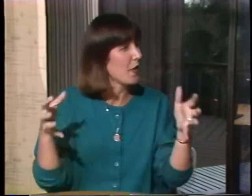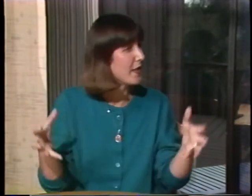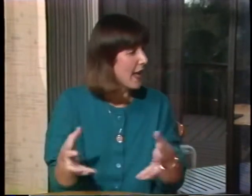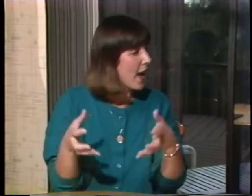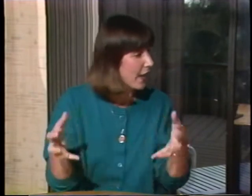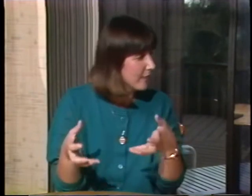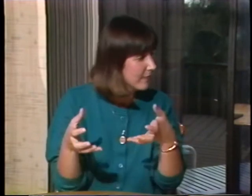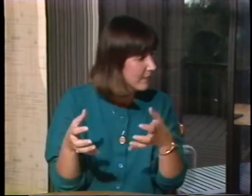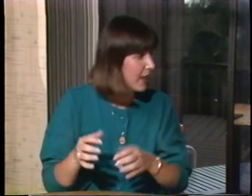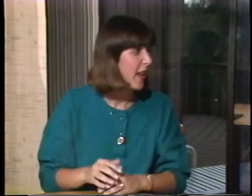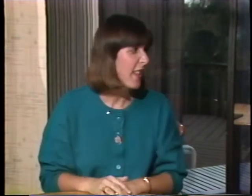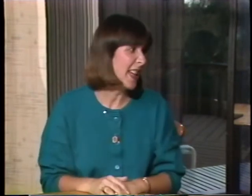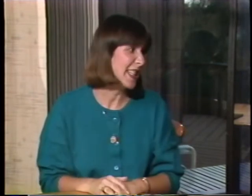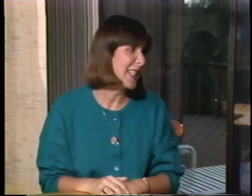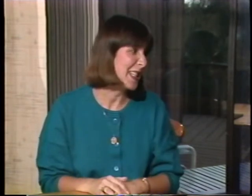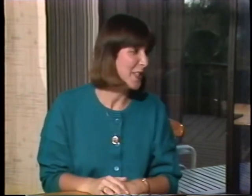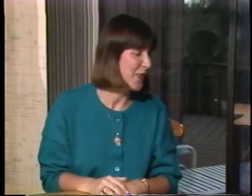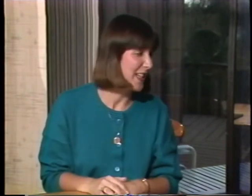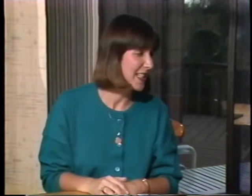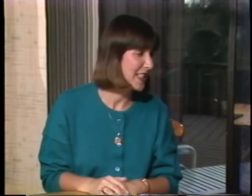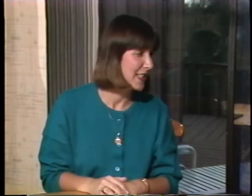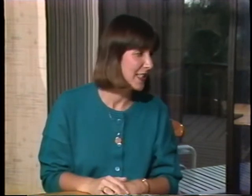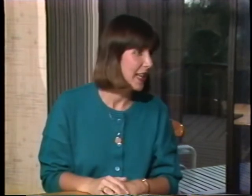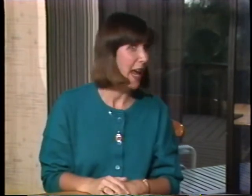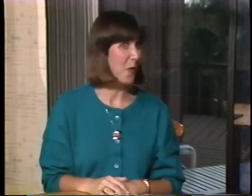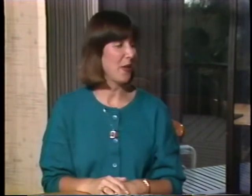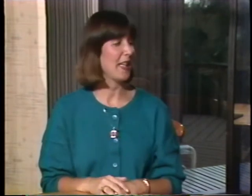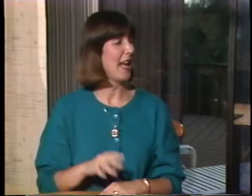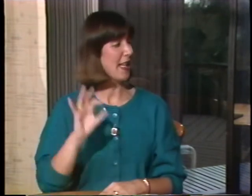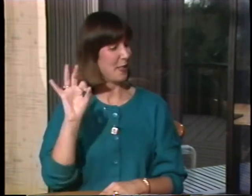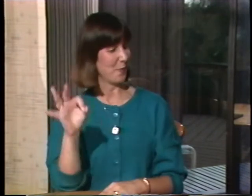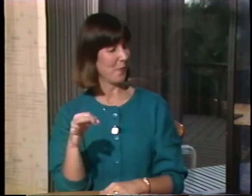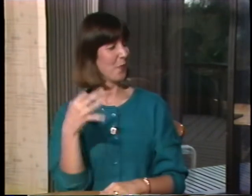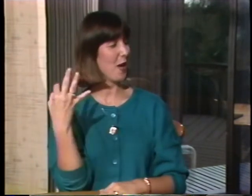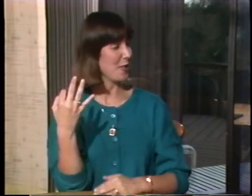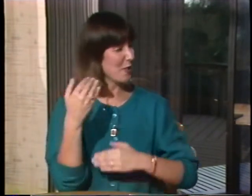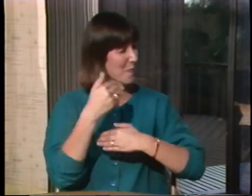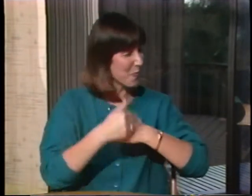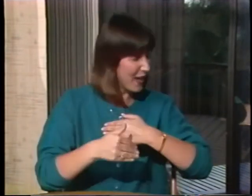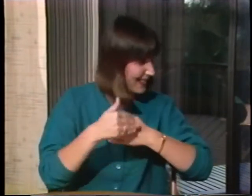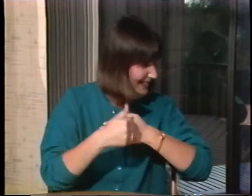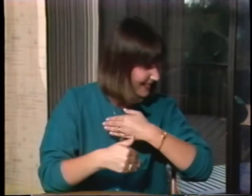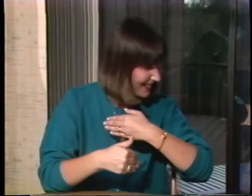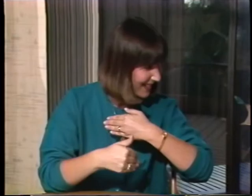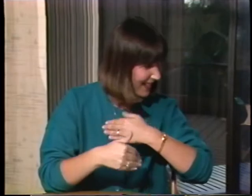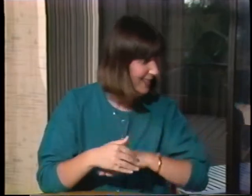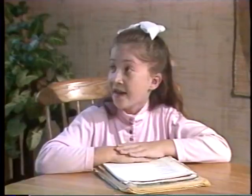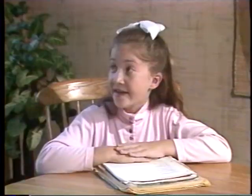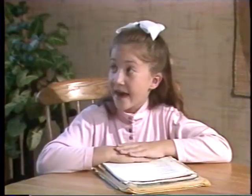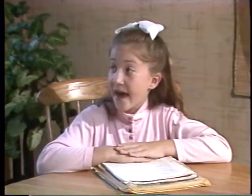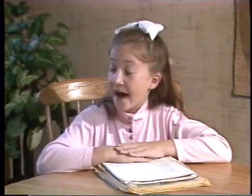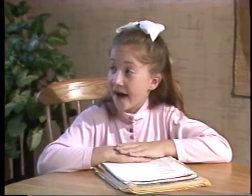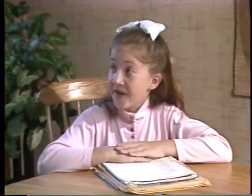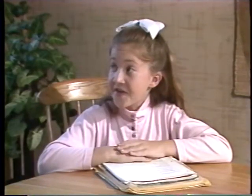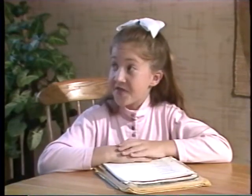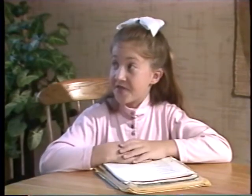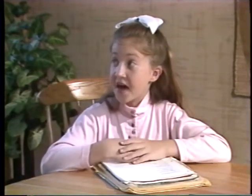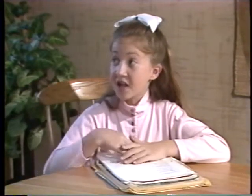salad? That's easy to fix. And we can add some French bread. Yeah, they'll